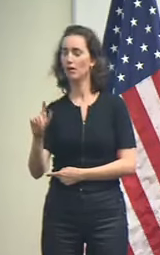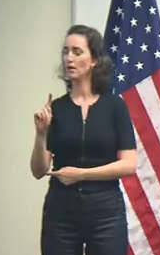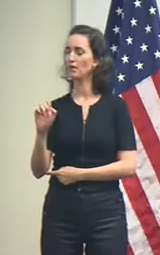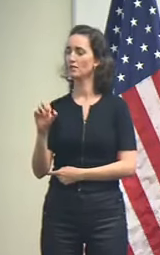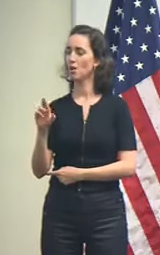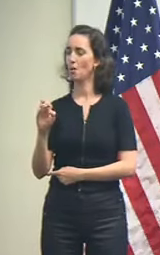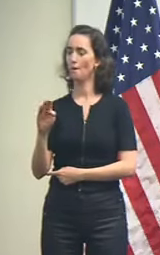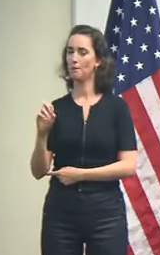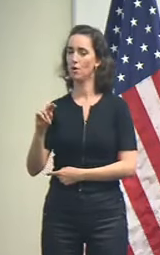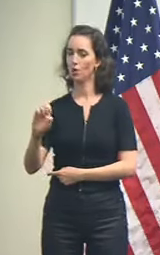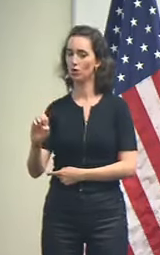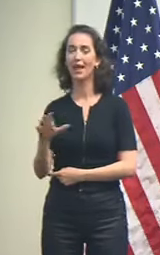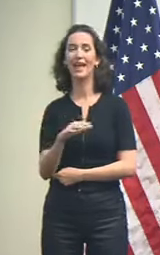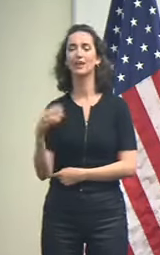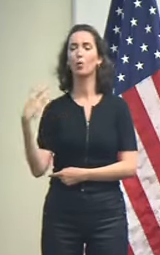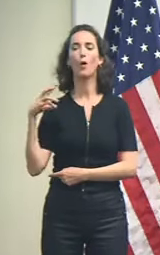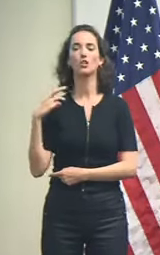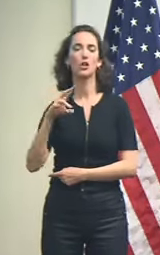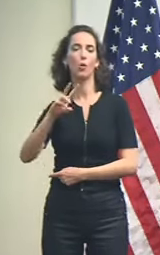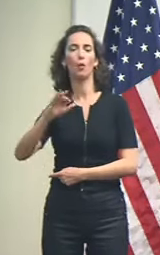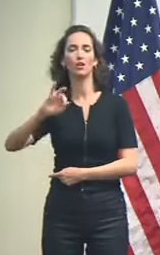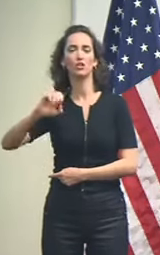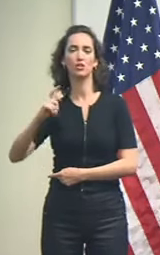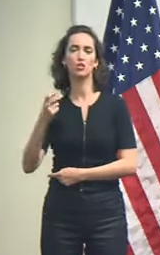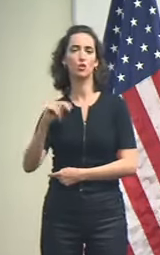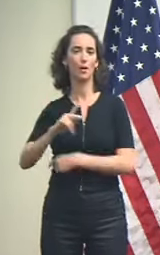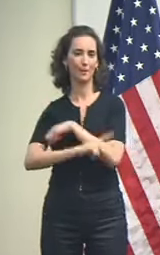Terrebonne, and Washington parishes.